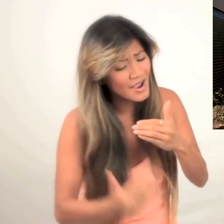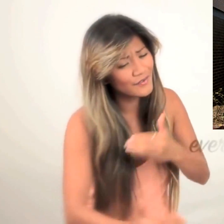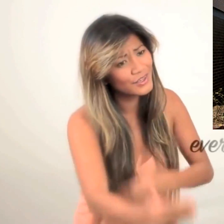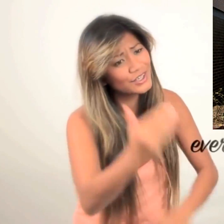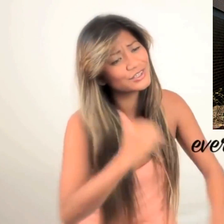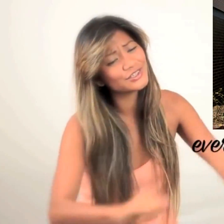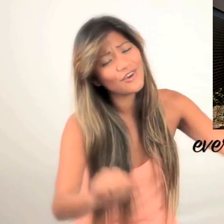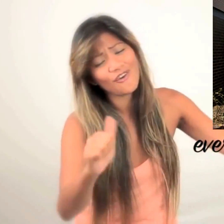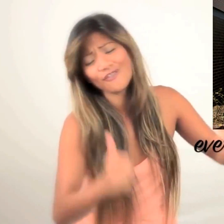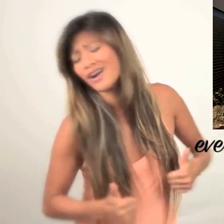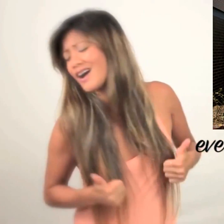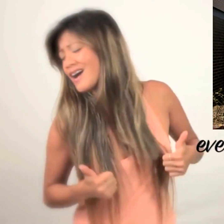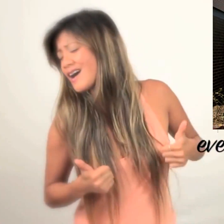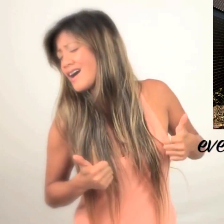ever survive